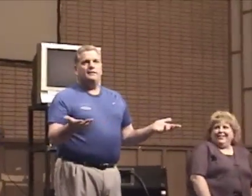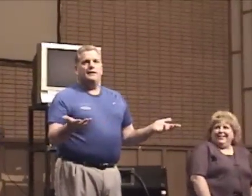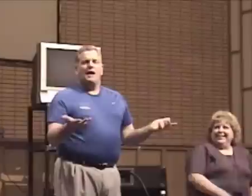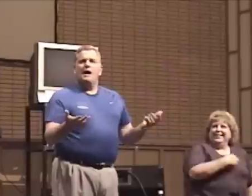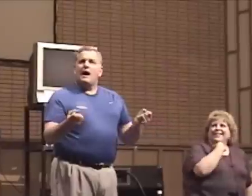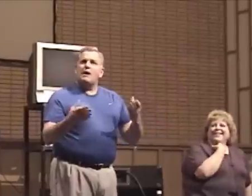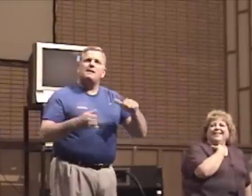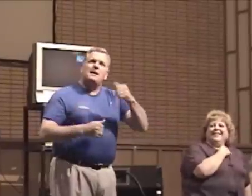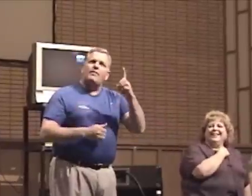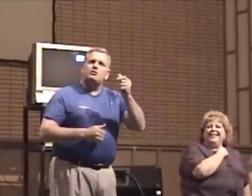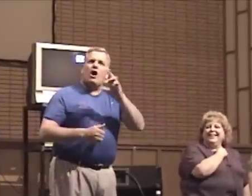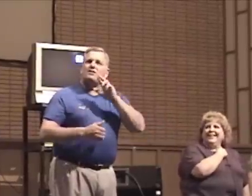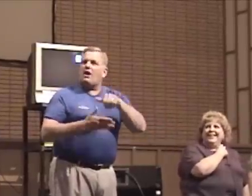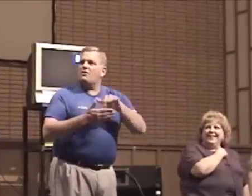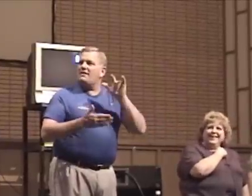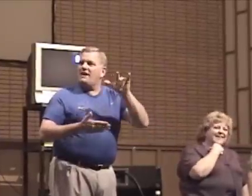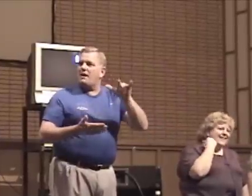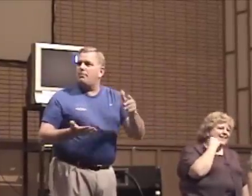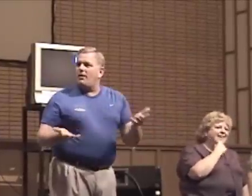How many other dogs out there in the airport?